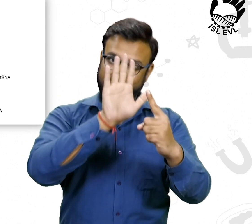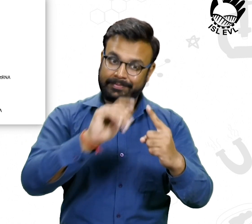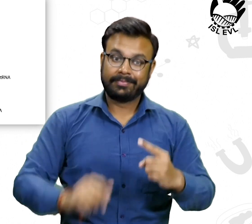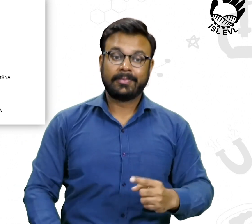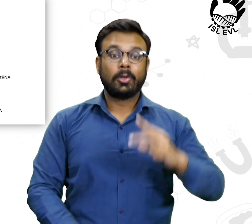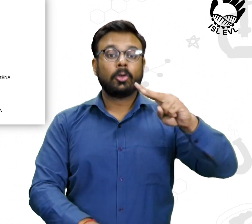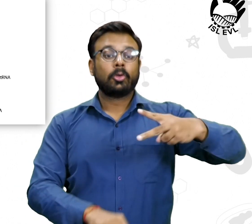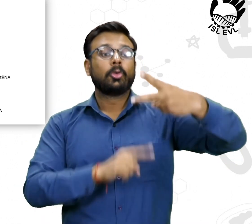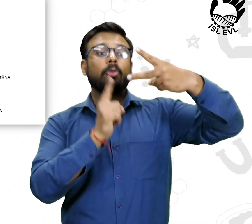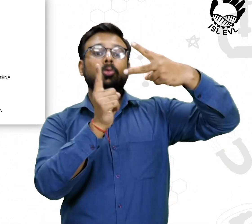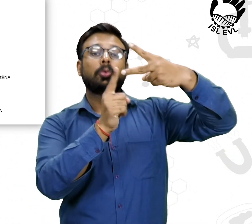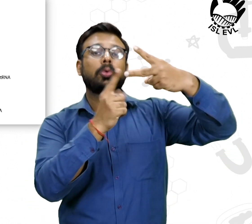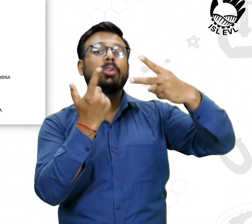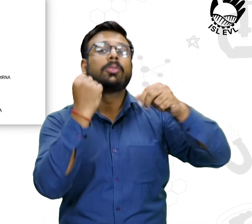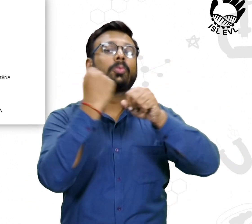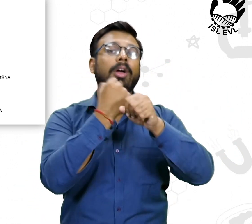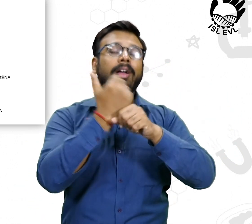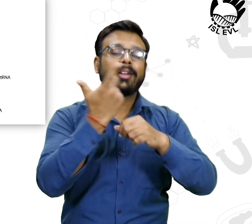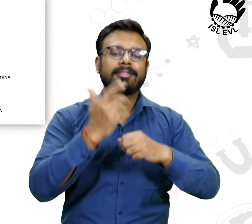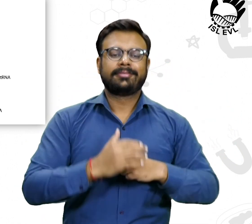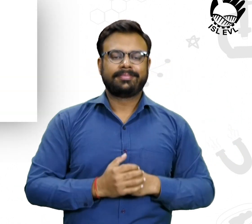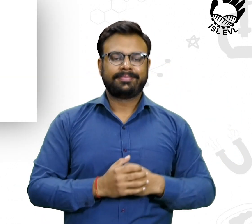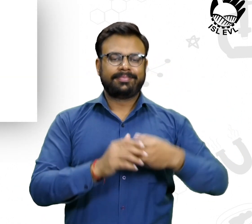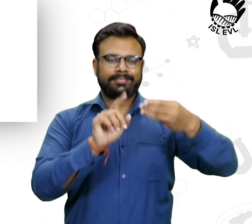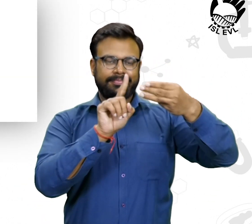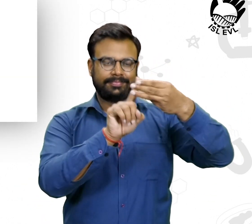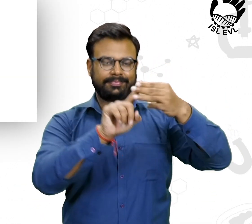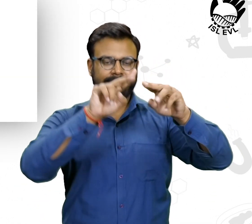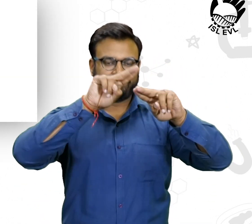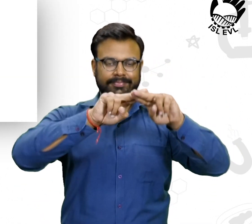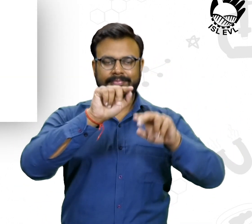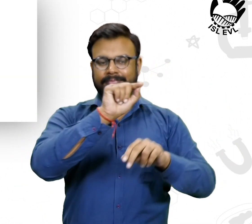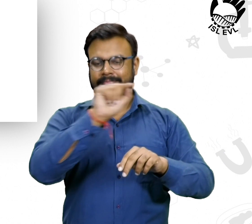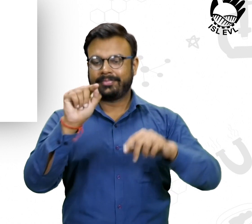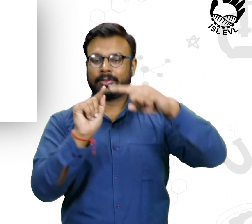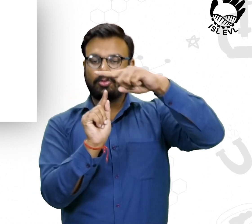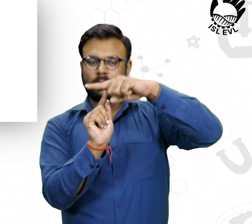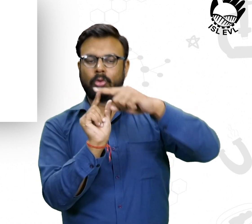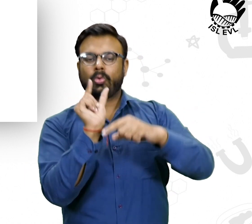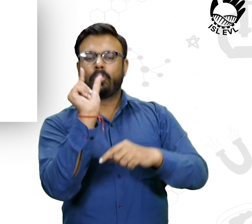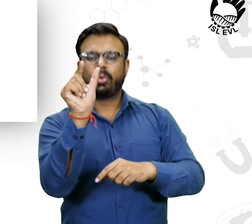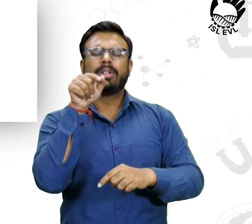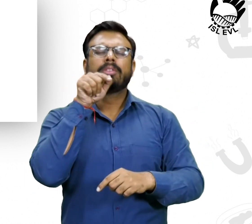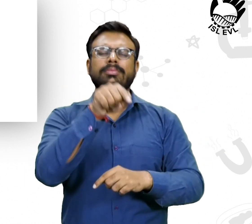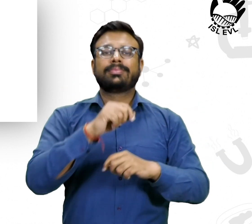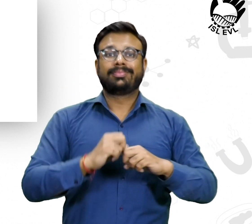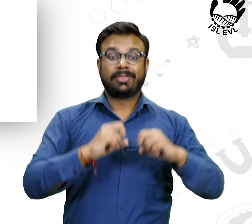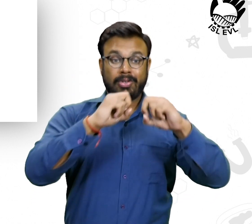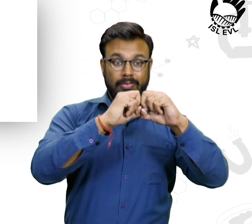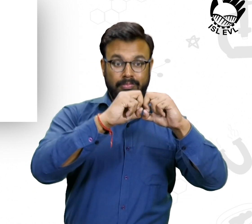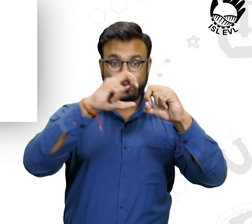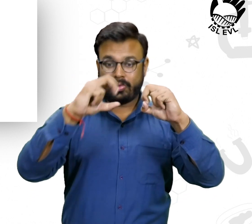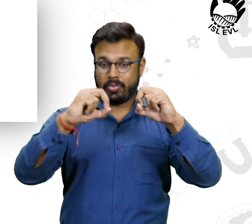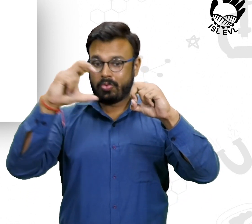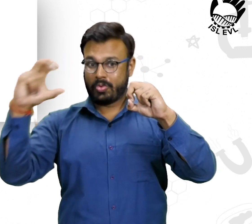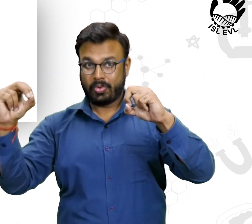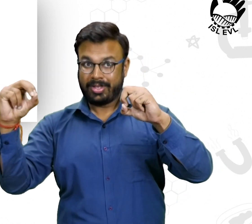Then we have the EF2, which brings the amino acid-bound